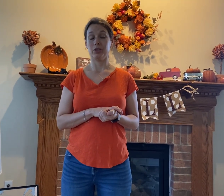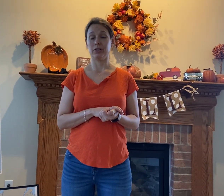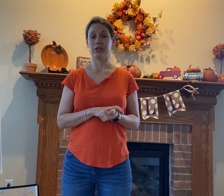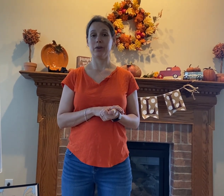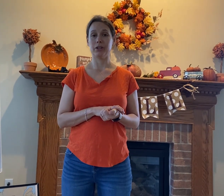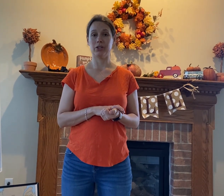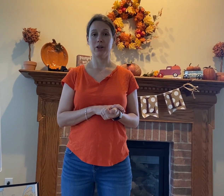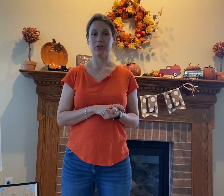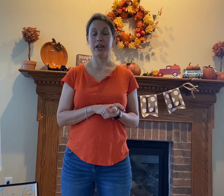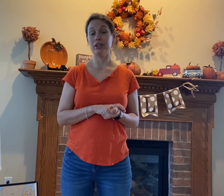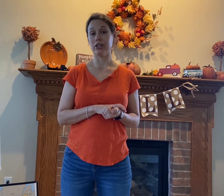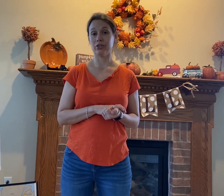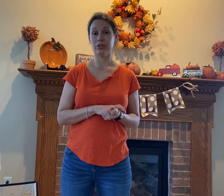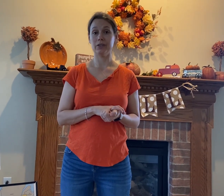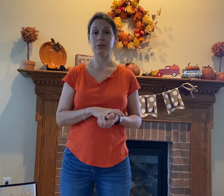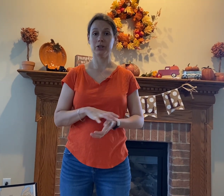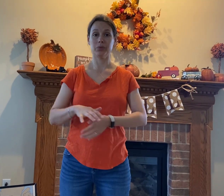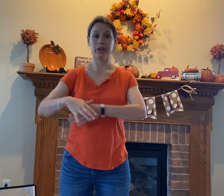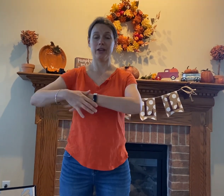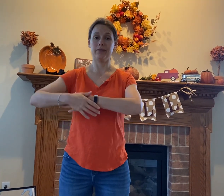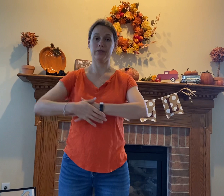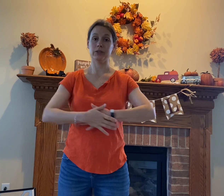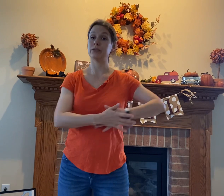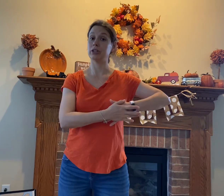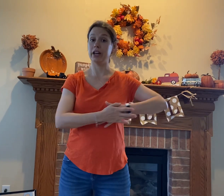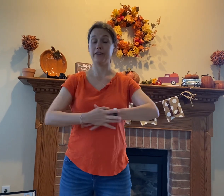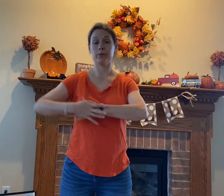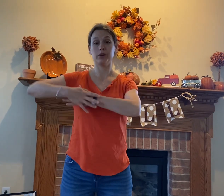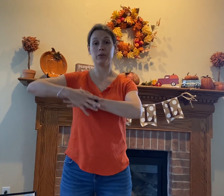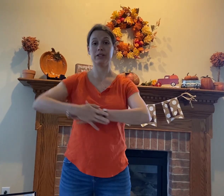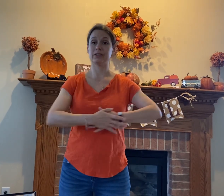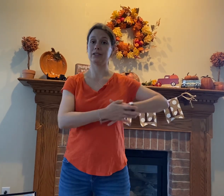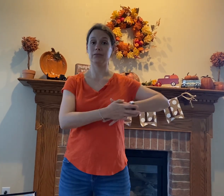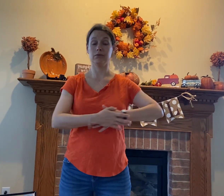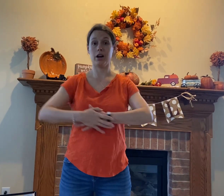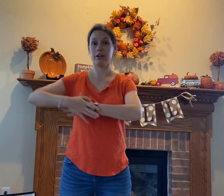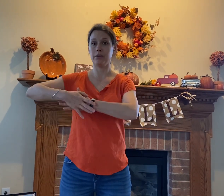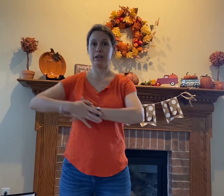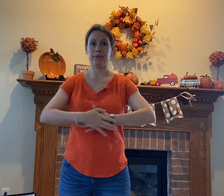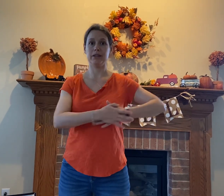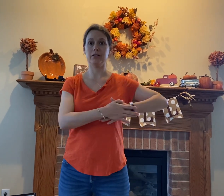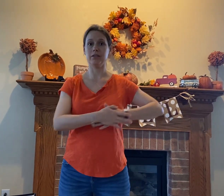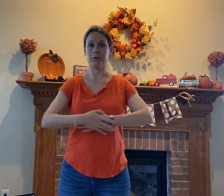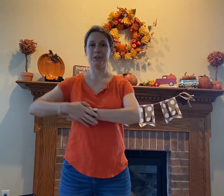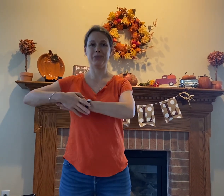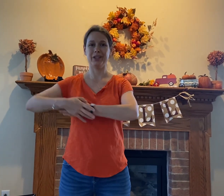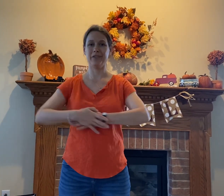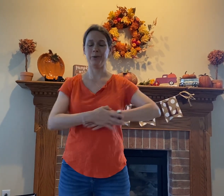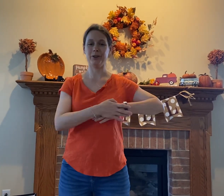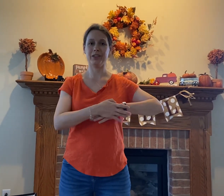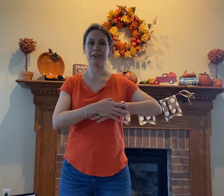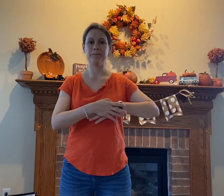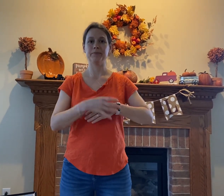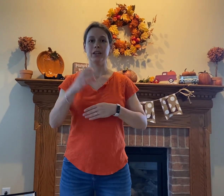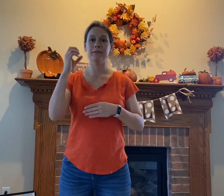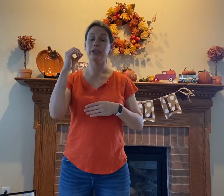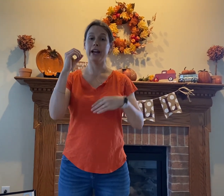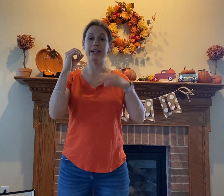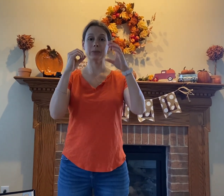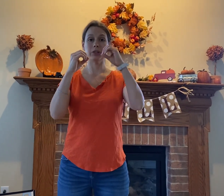gonna start by showing you the hand gestures which we have first for live birth we just rock our baby in our arms for live birth for eggs we're gonna